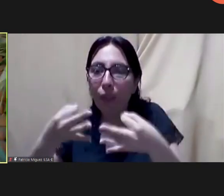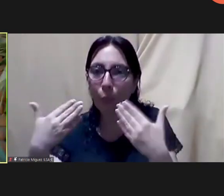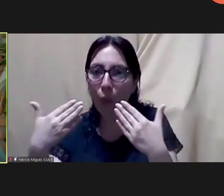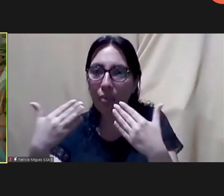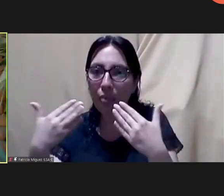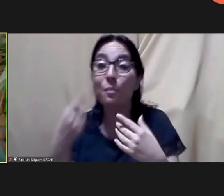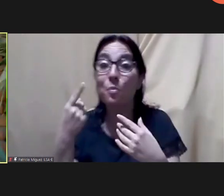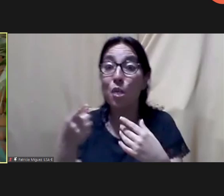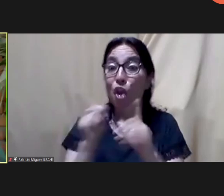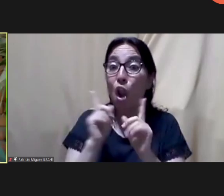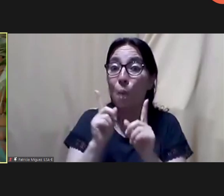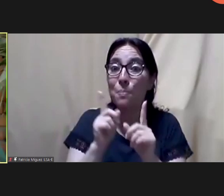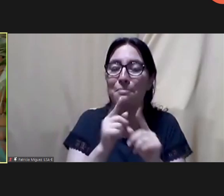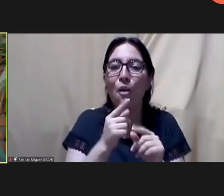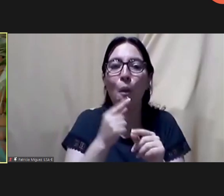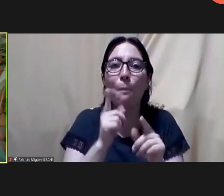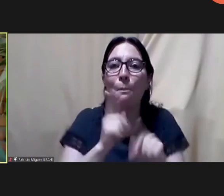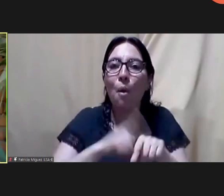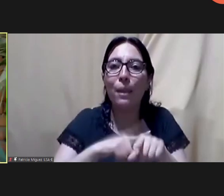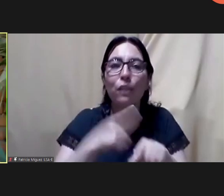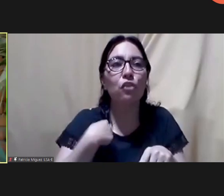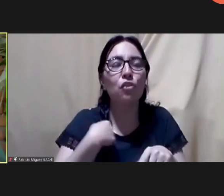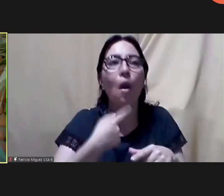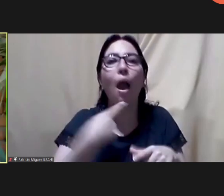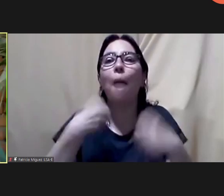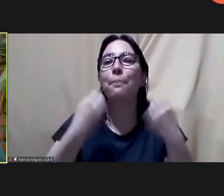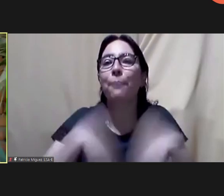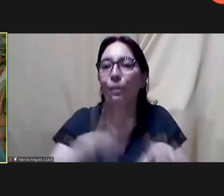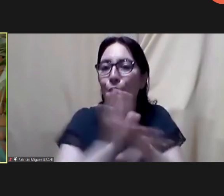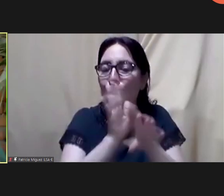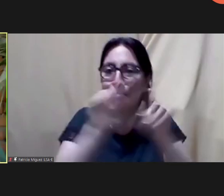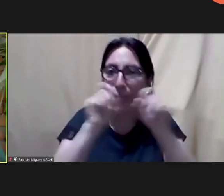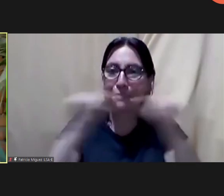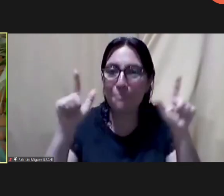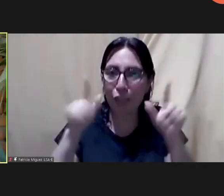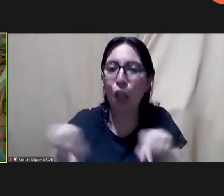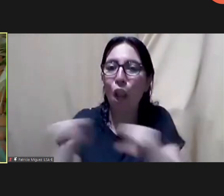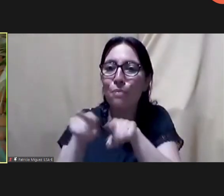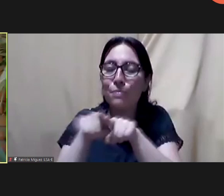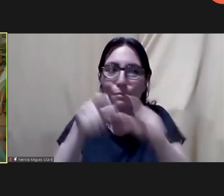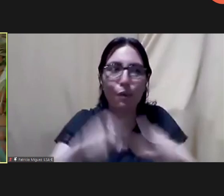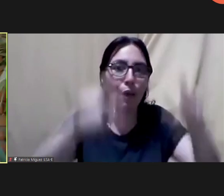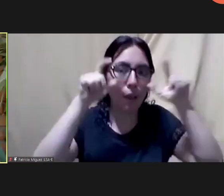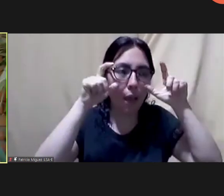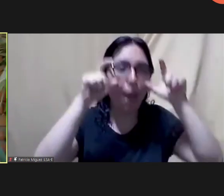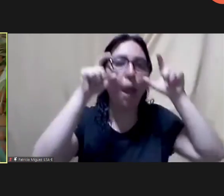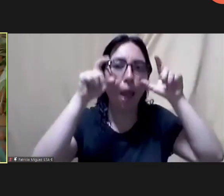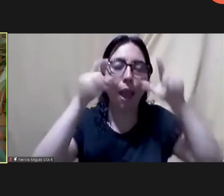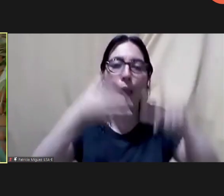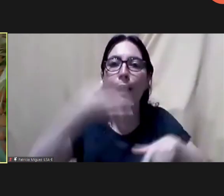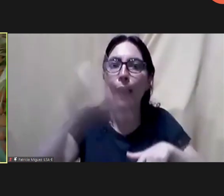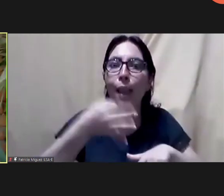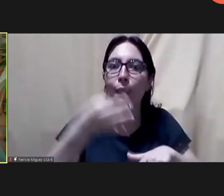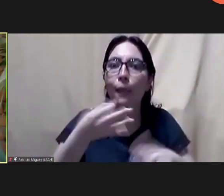actually see the world as it is so in a way that's what happened to us there was one day where we couldn't couldn't go back there was no